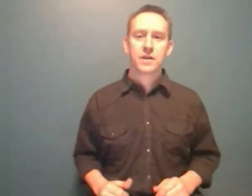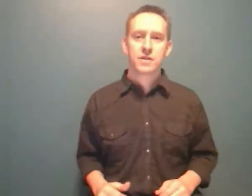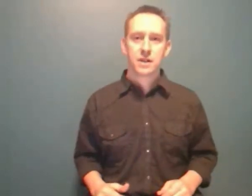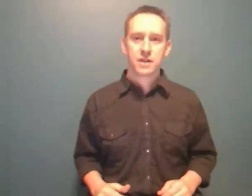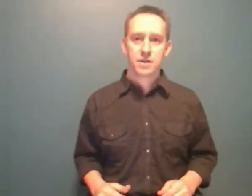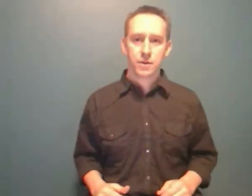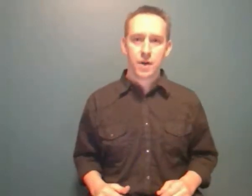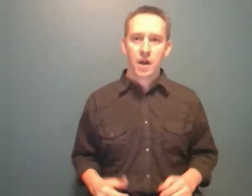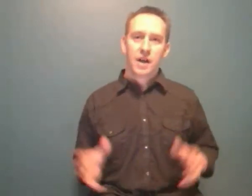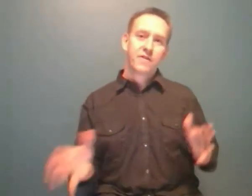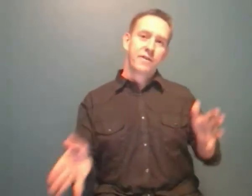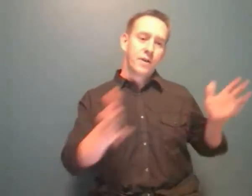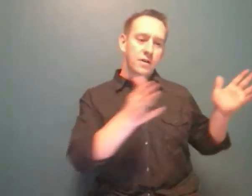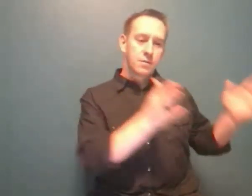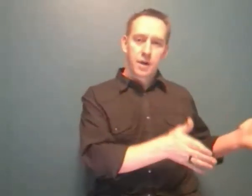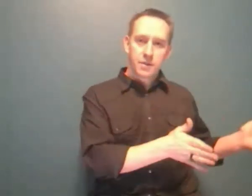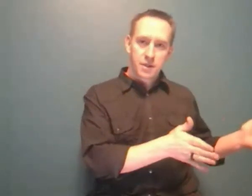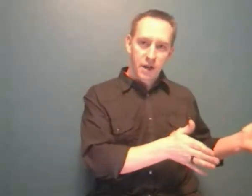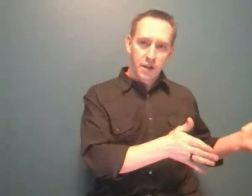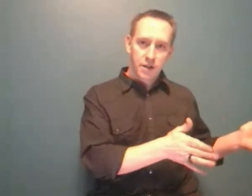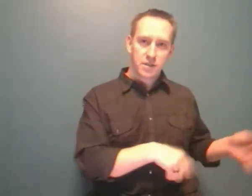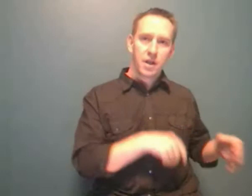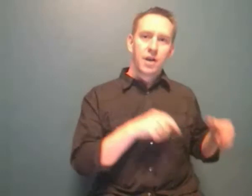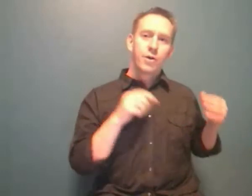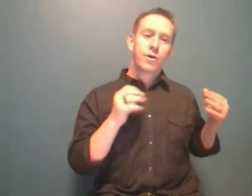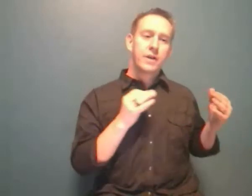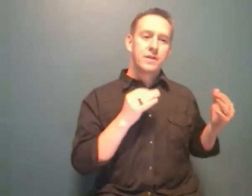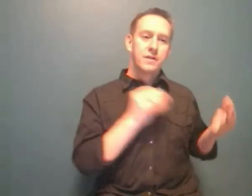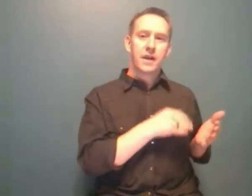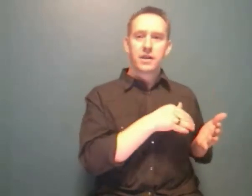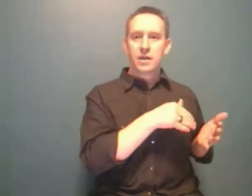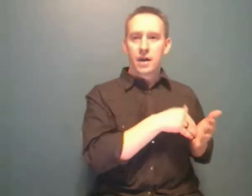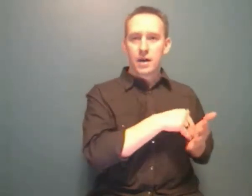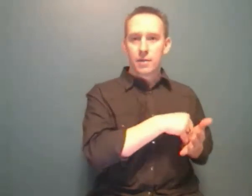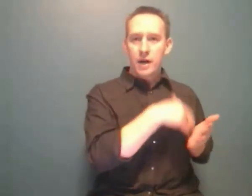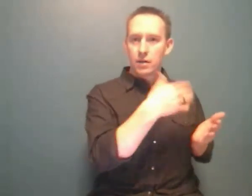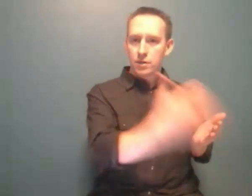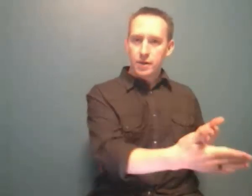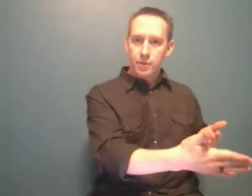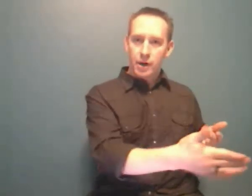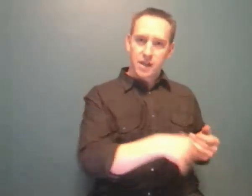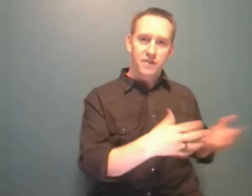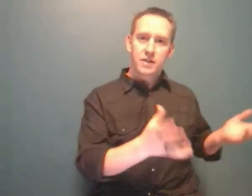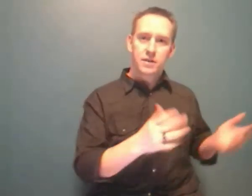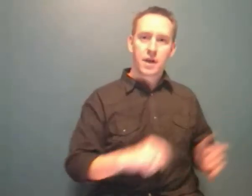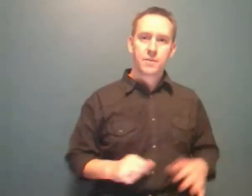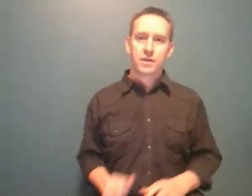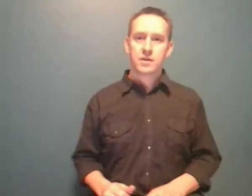interested in this too. If you're subscribing to the mailing list, you're going to get mailed to your inbox every single time that there's